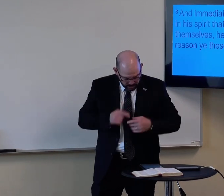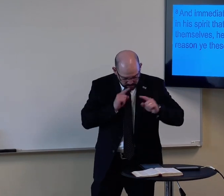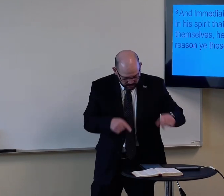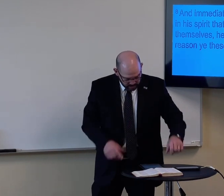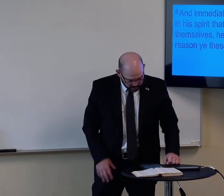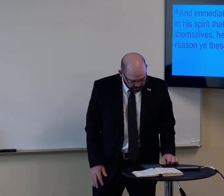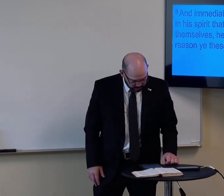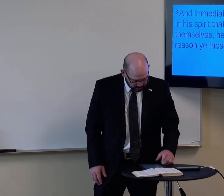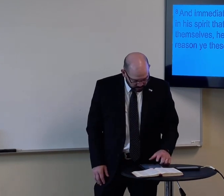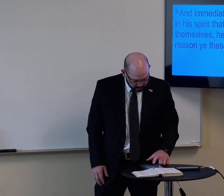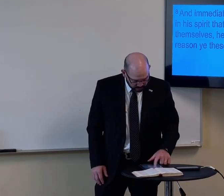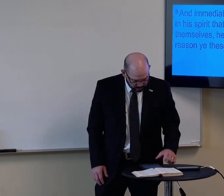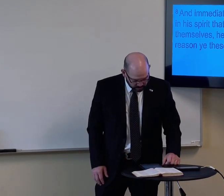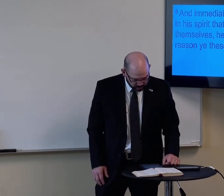the Bible has the answer.